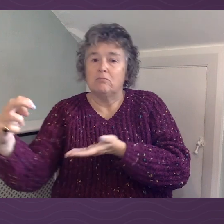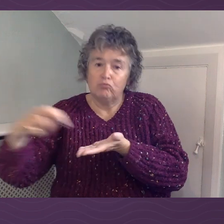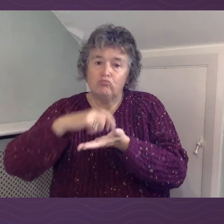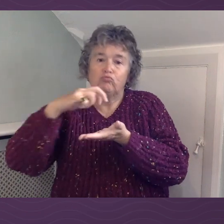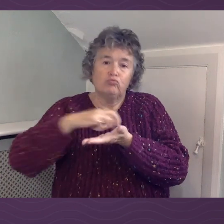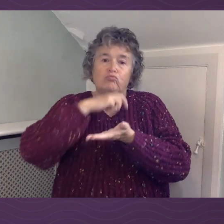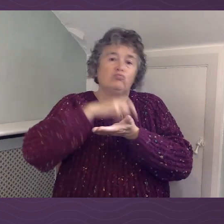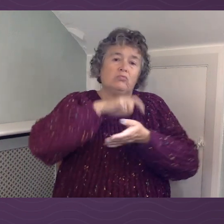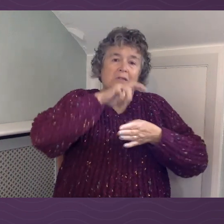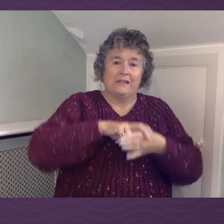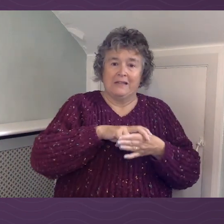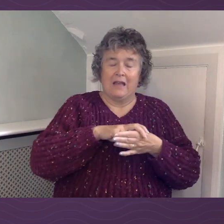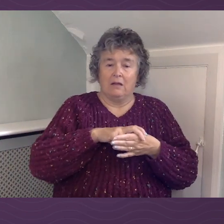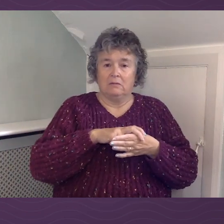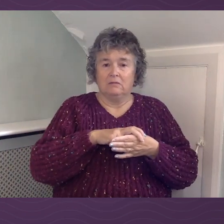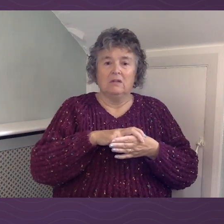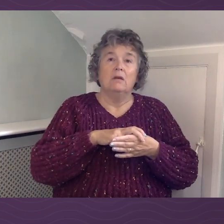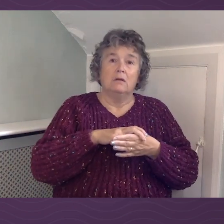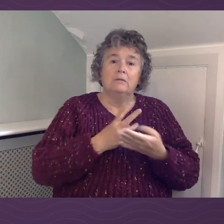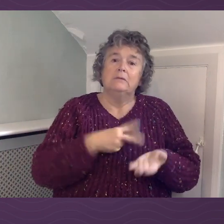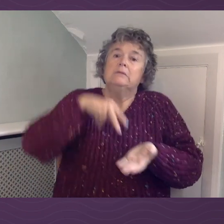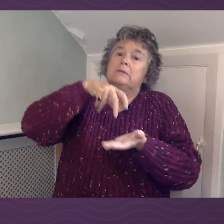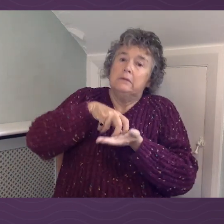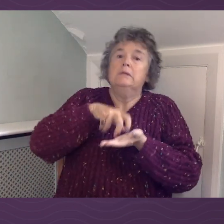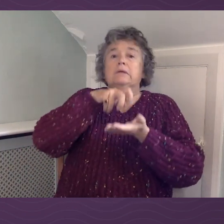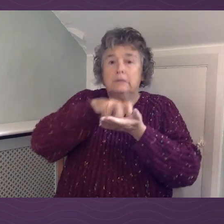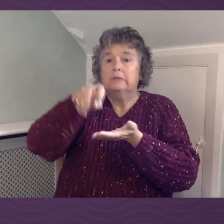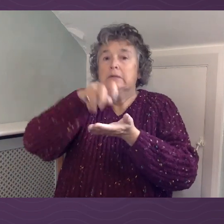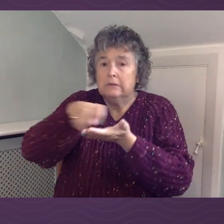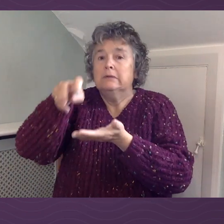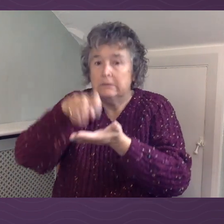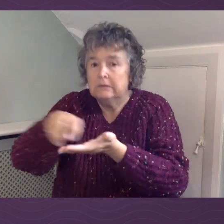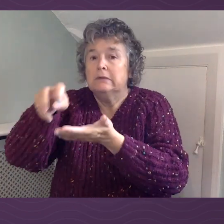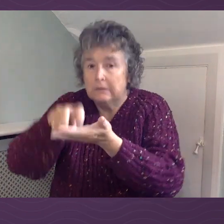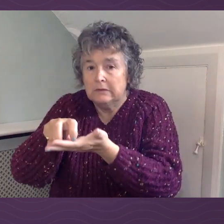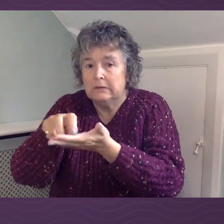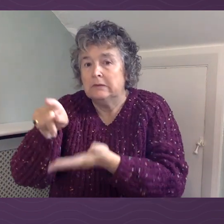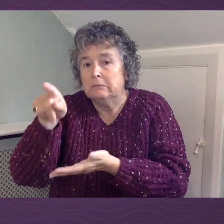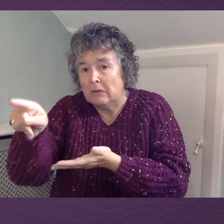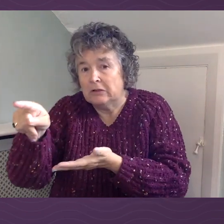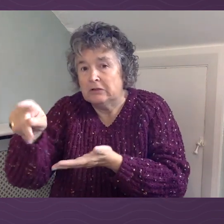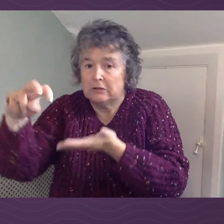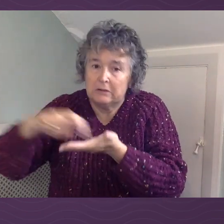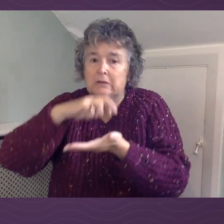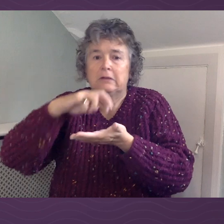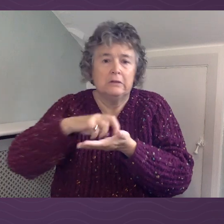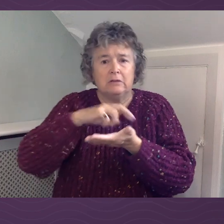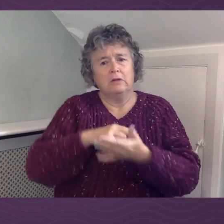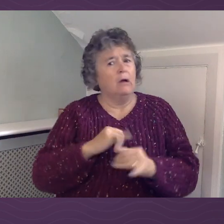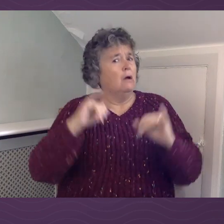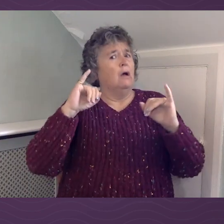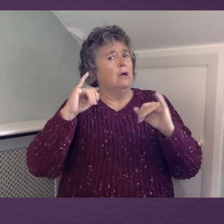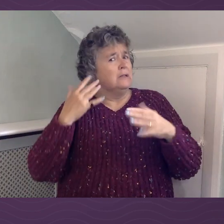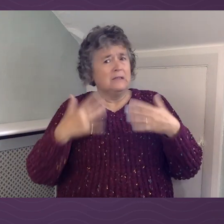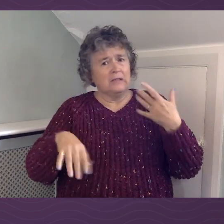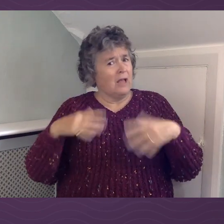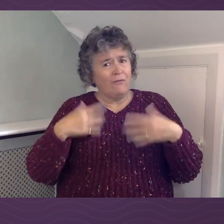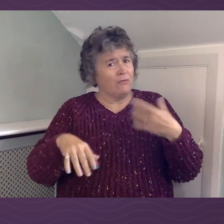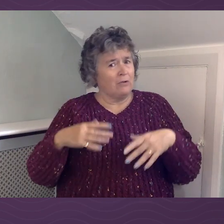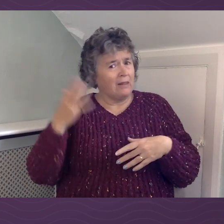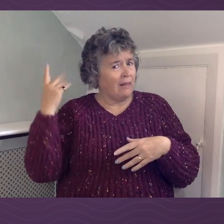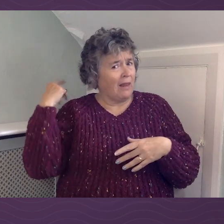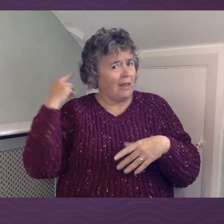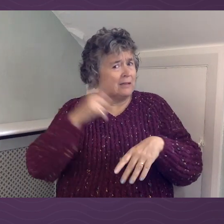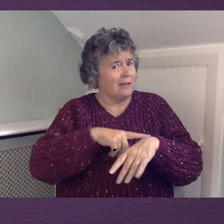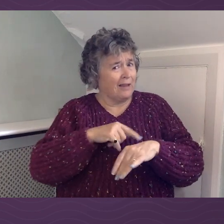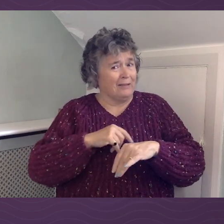down. And if you decide you didn't like that program, you had to get up again, walk across the room. I mean, the trials of life in the past, it was awful.